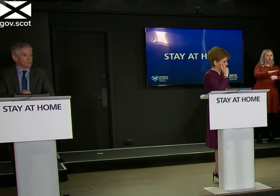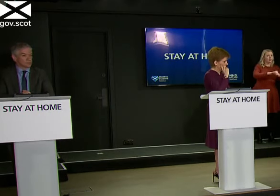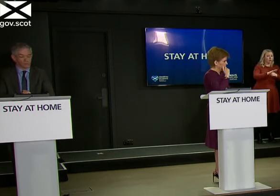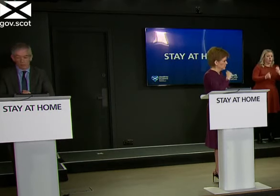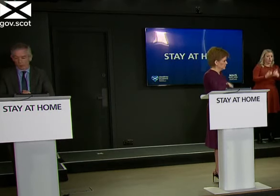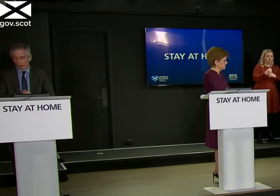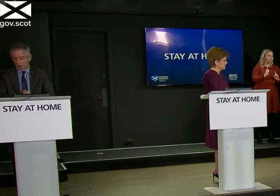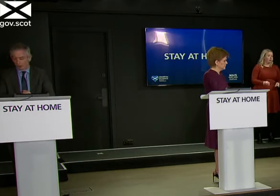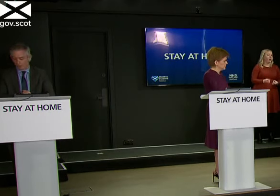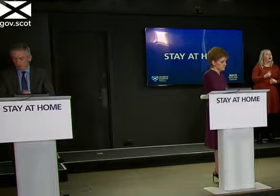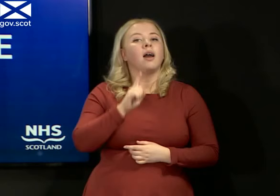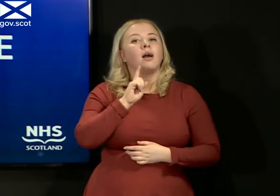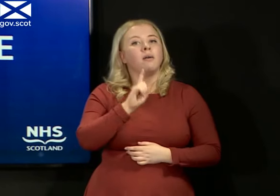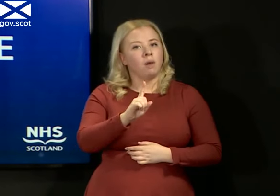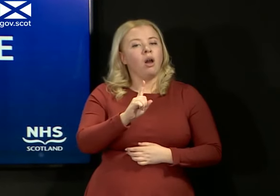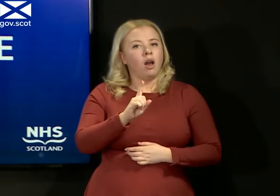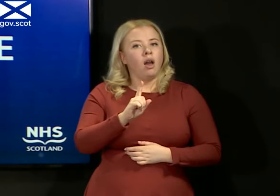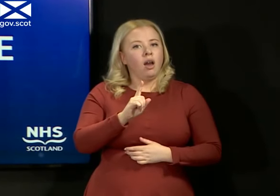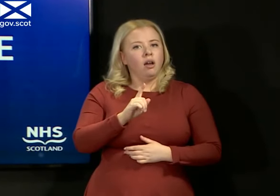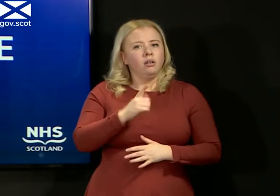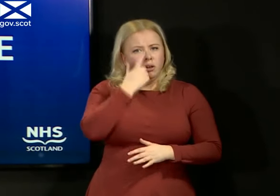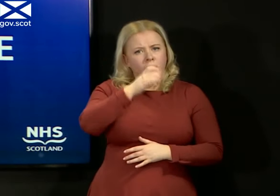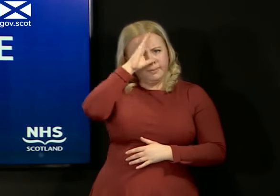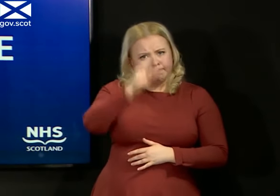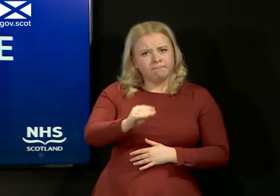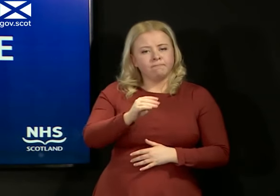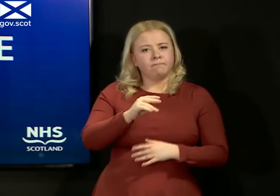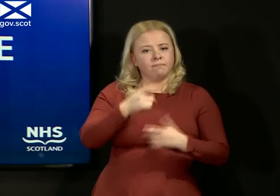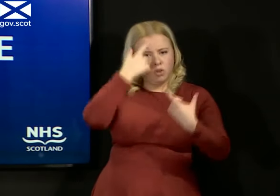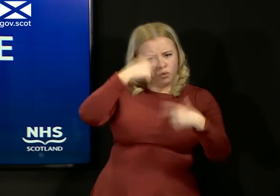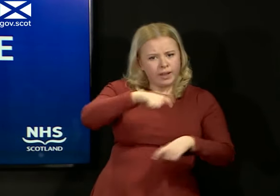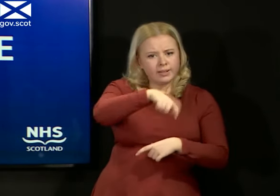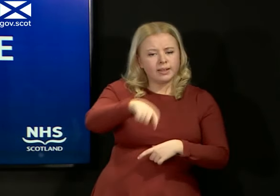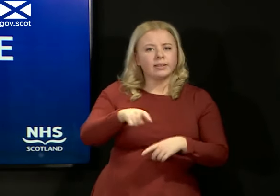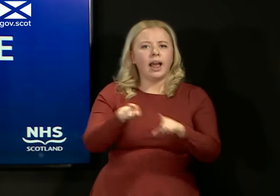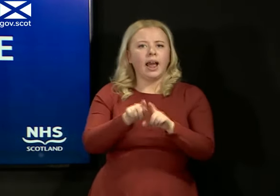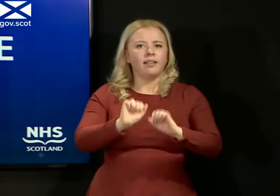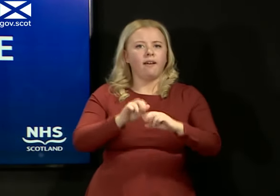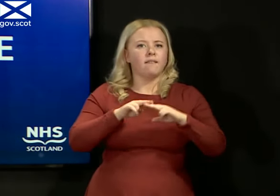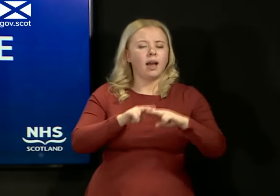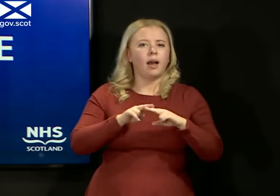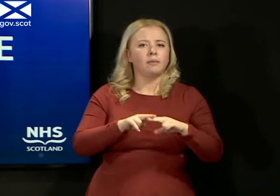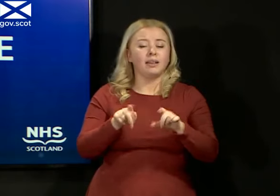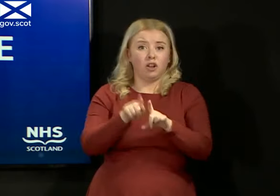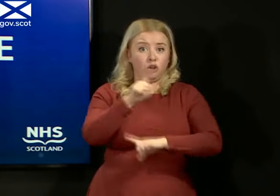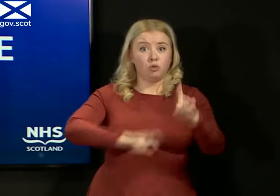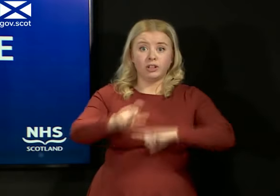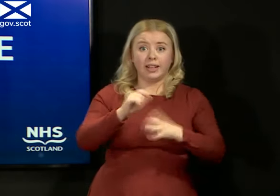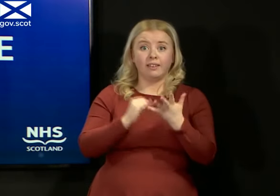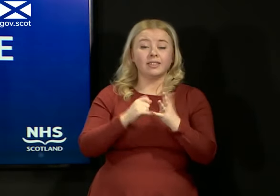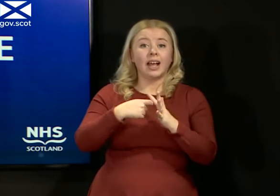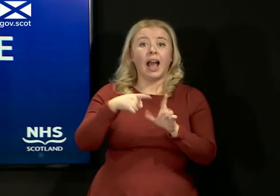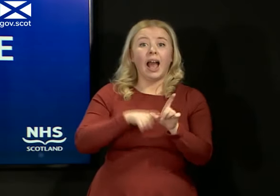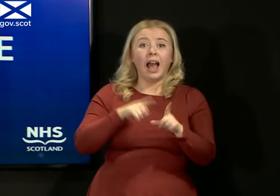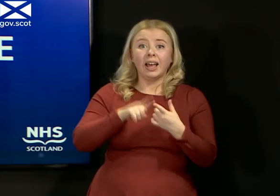The assurance that I can give to the residents and to their families and indeed to the community of Sky